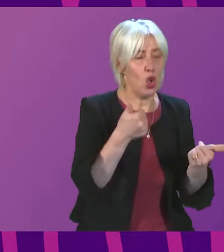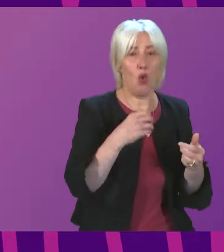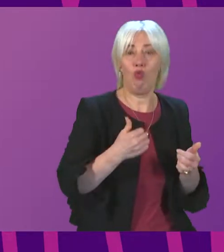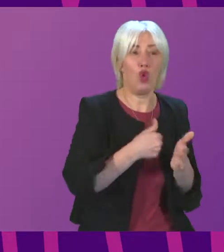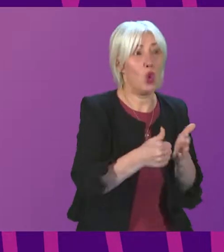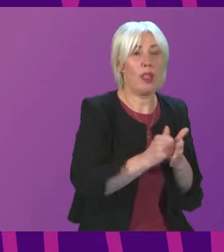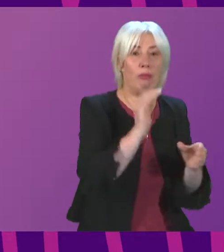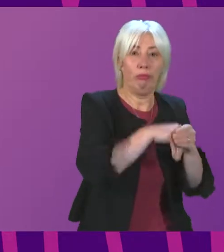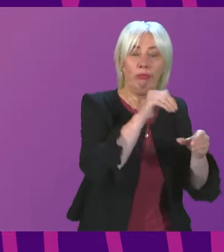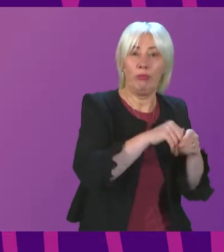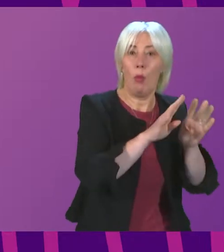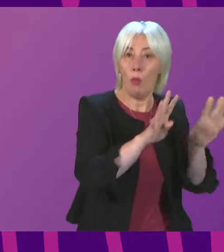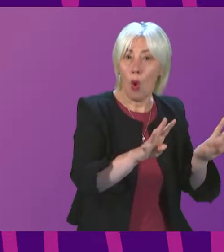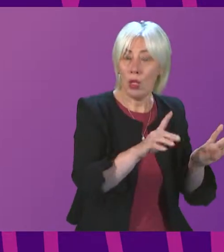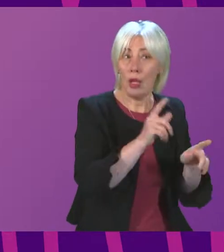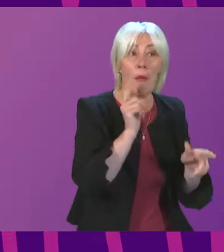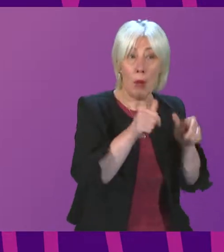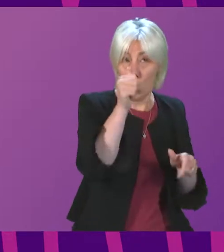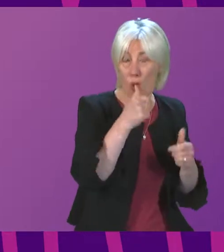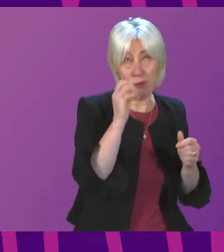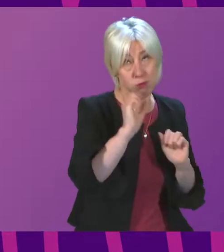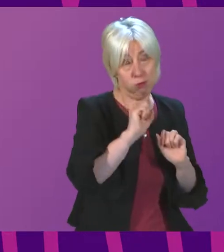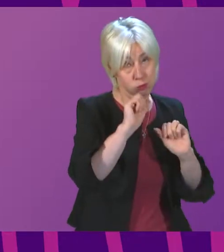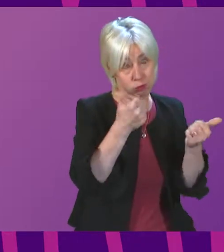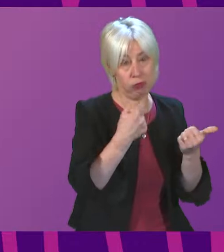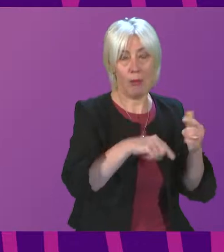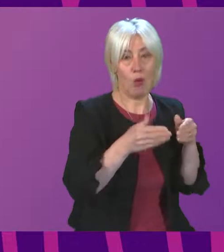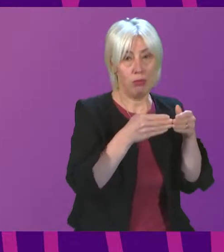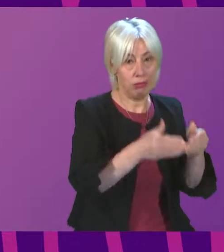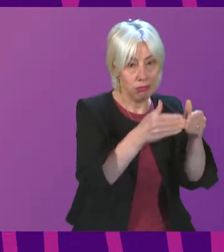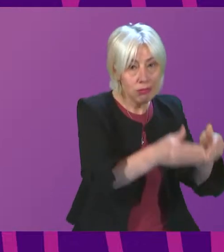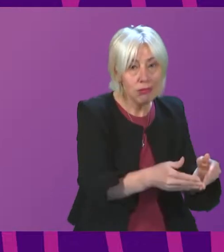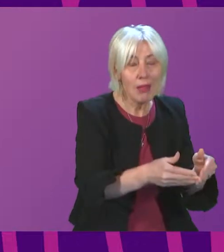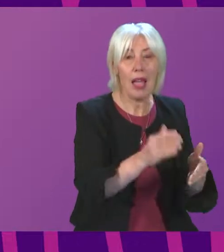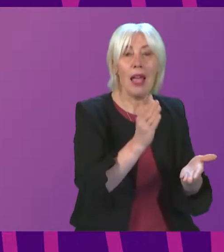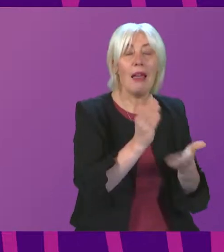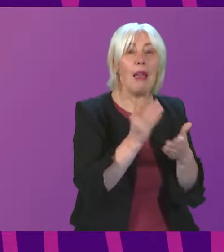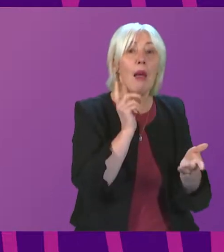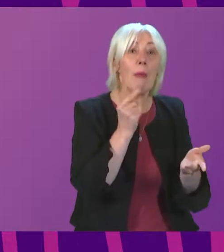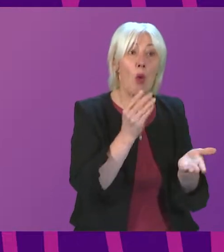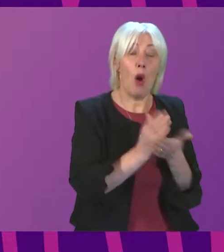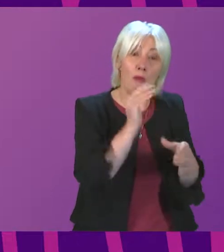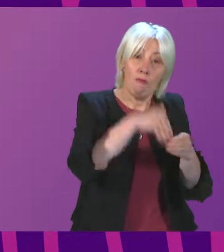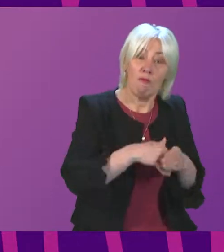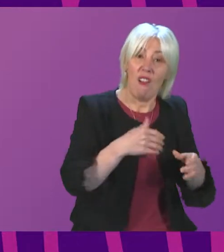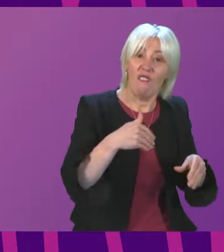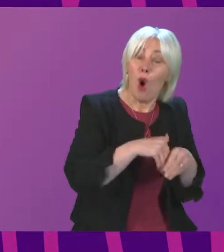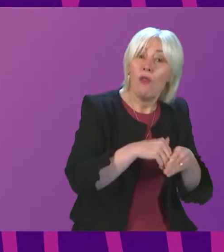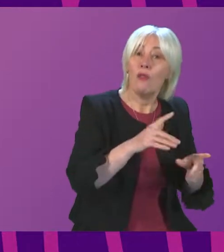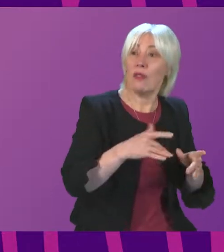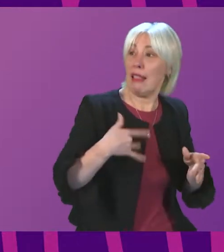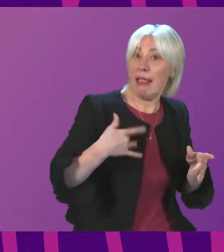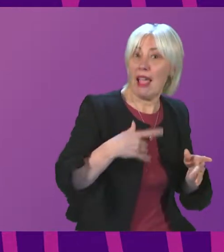there any shortage of islanders who know about seafaring. There exists a large and healthy degree of involvement in public life in the islands. It would be in